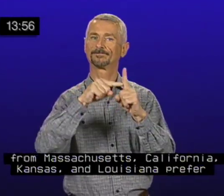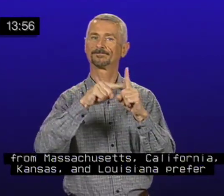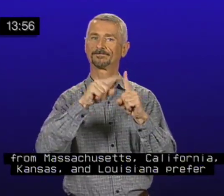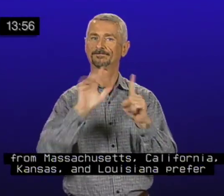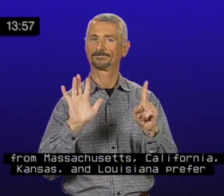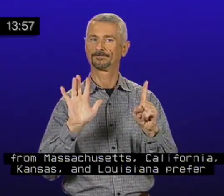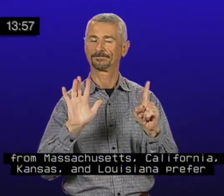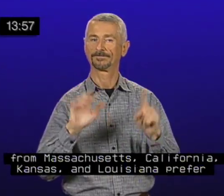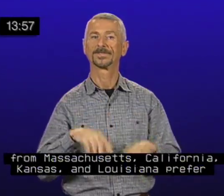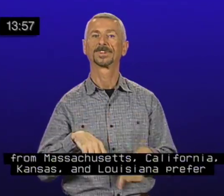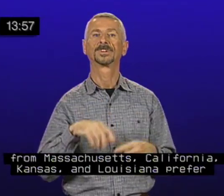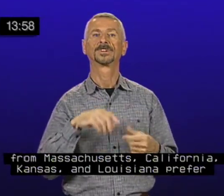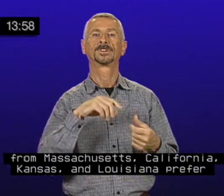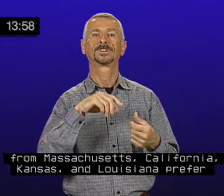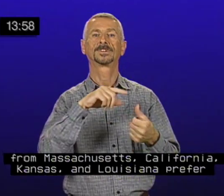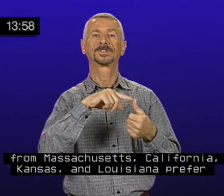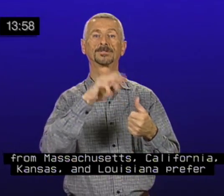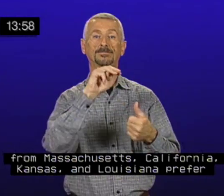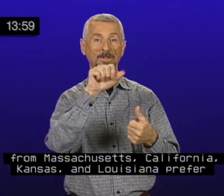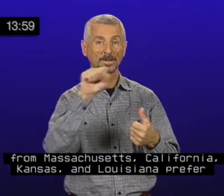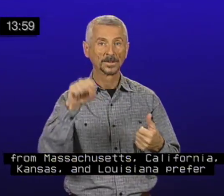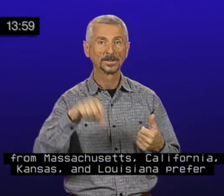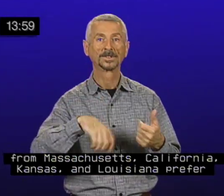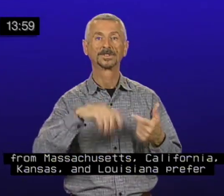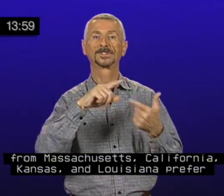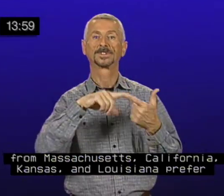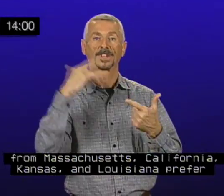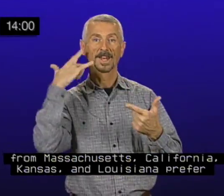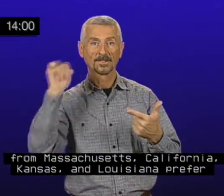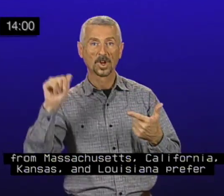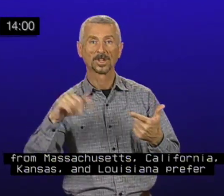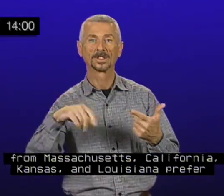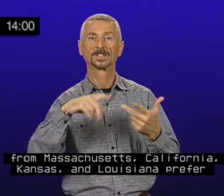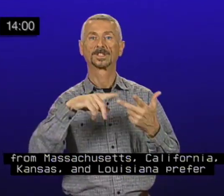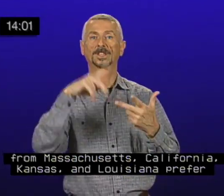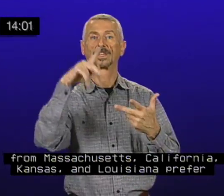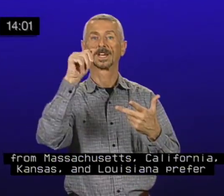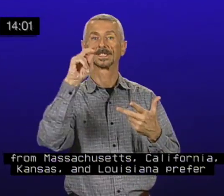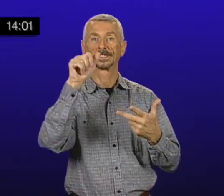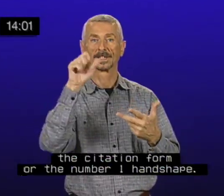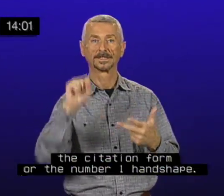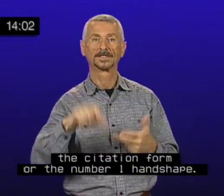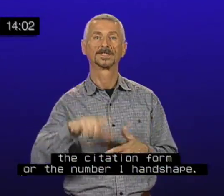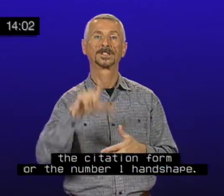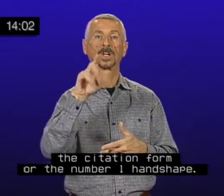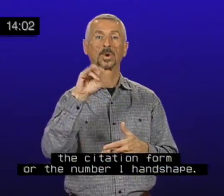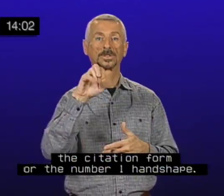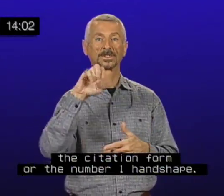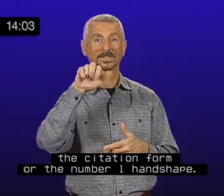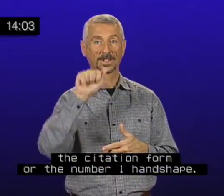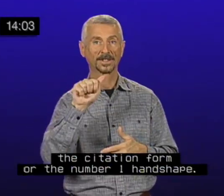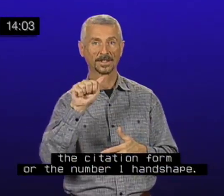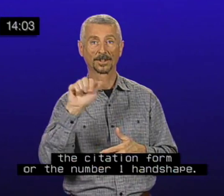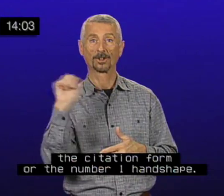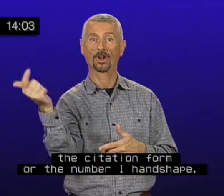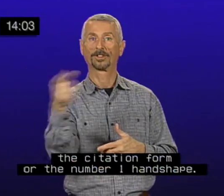California, Kansas, and Louisiana prefer the citation form or the number one hand shape.